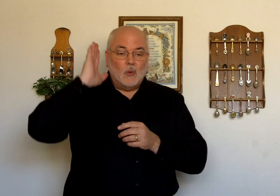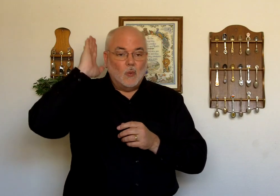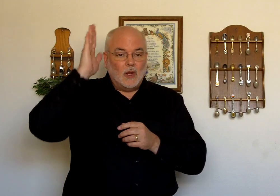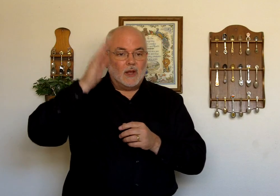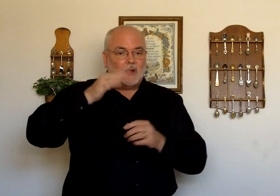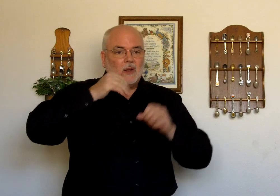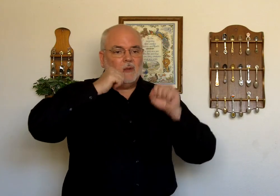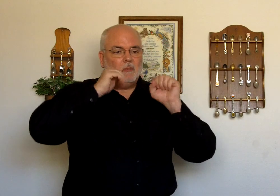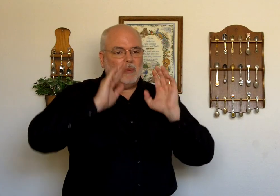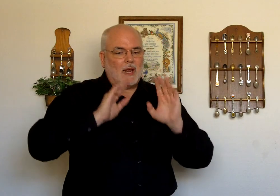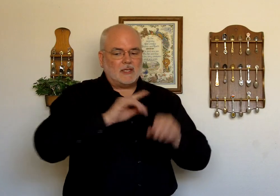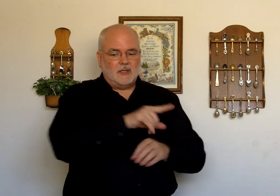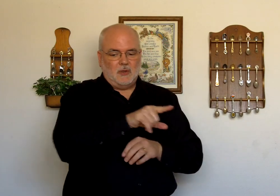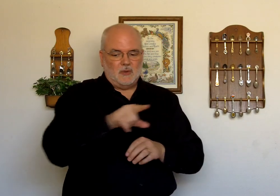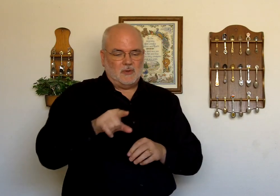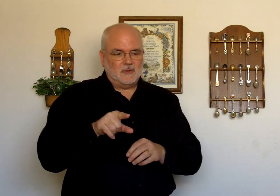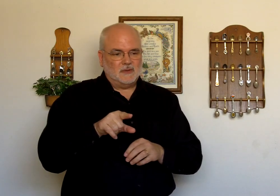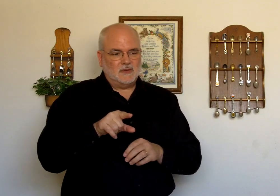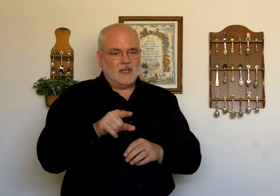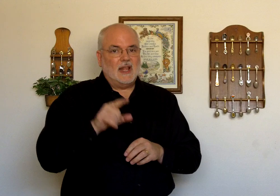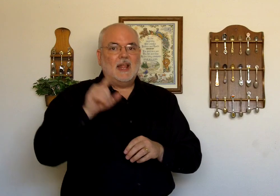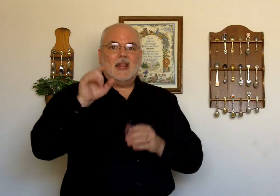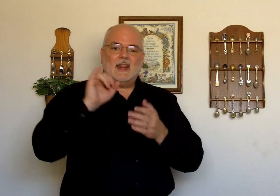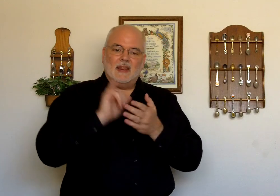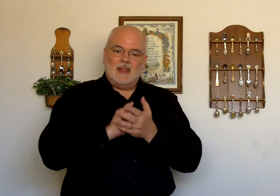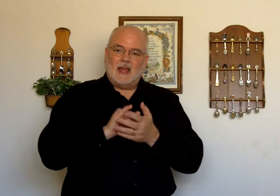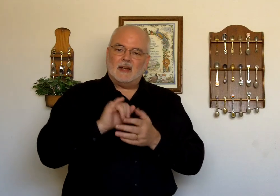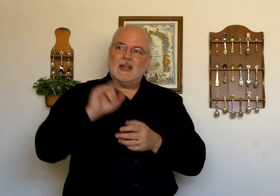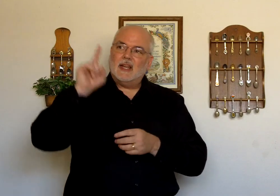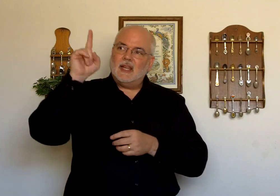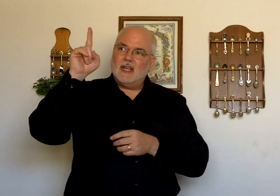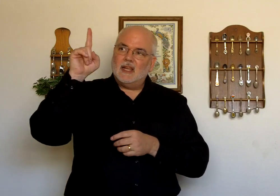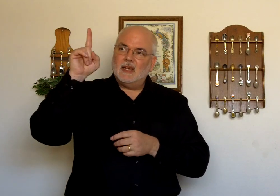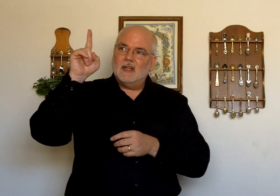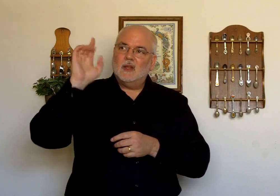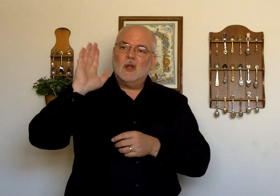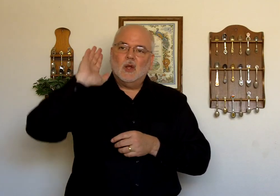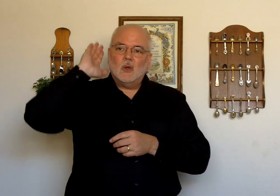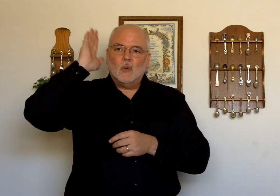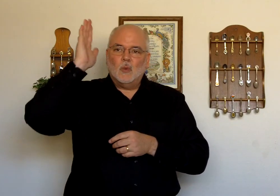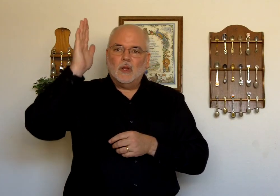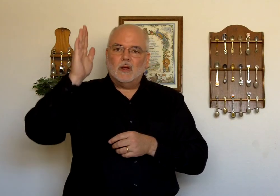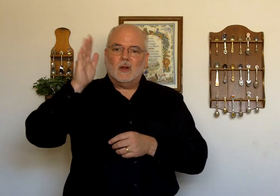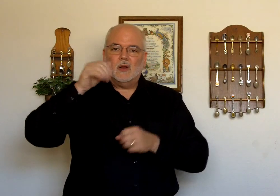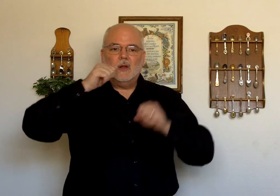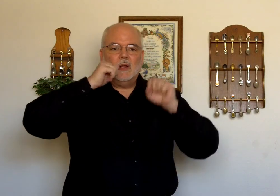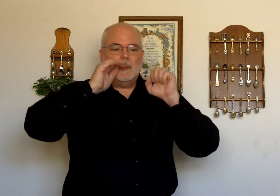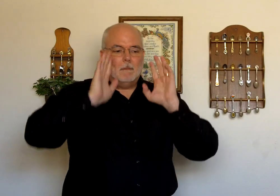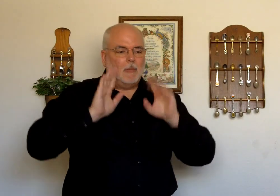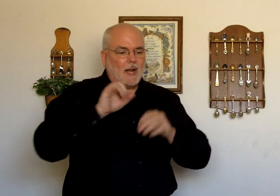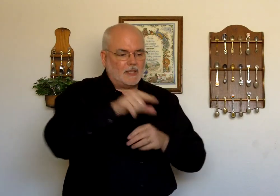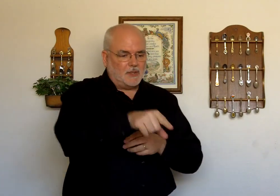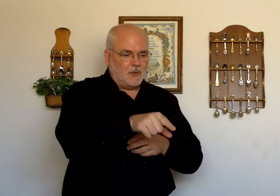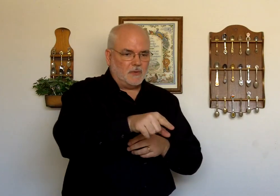Will. Bless you. That he. Will. Bless you.